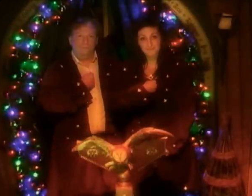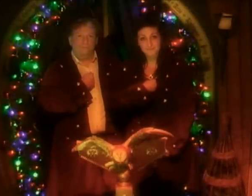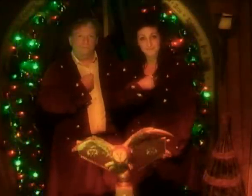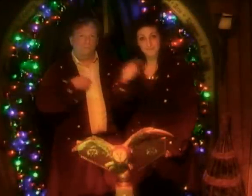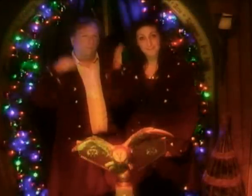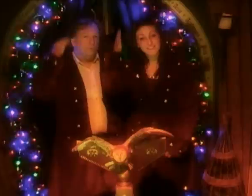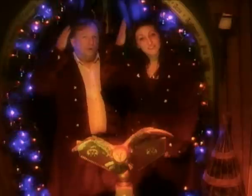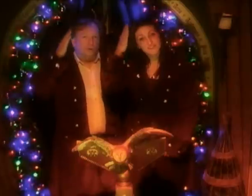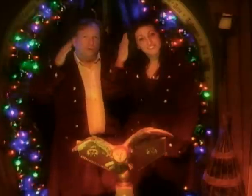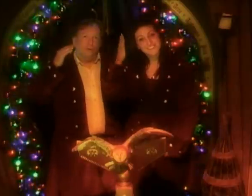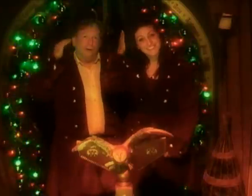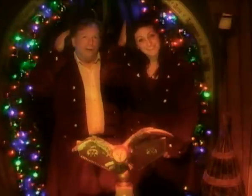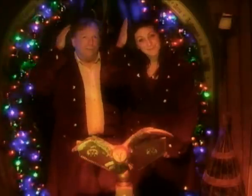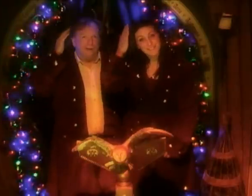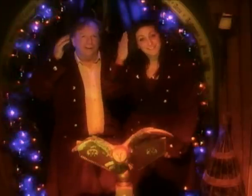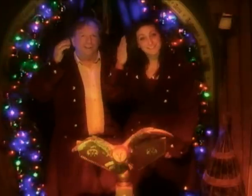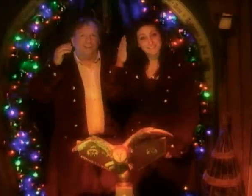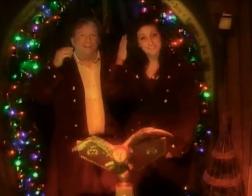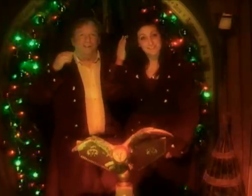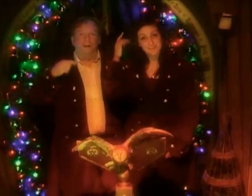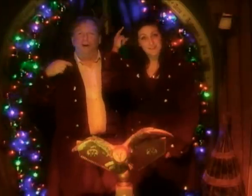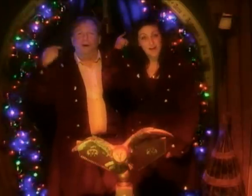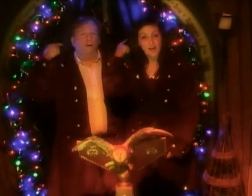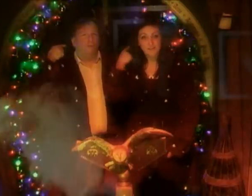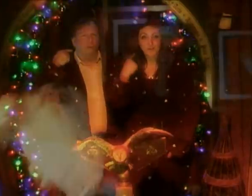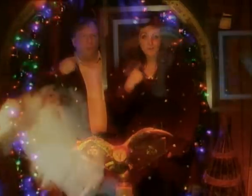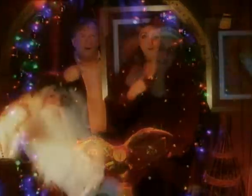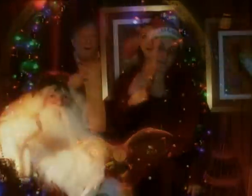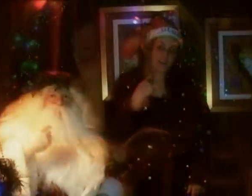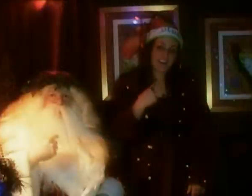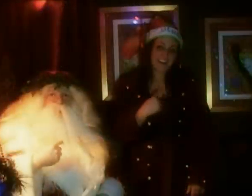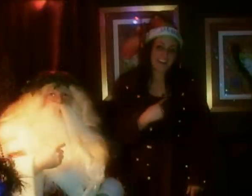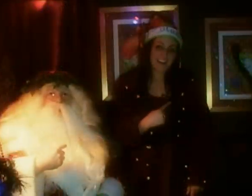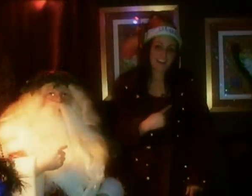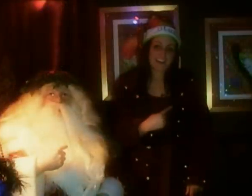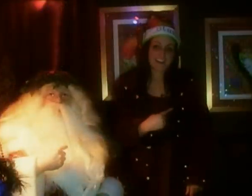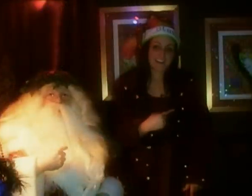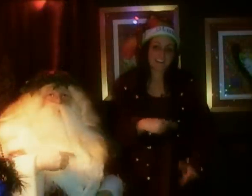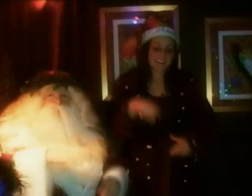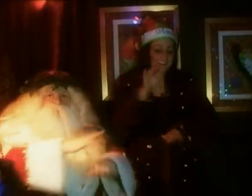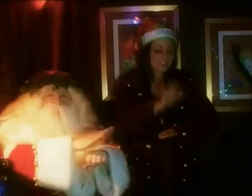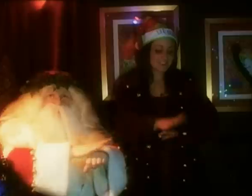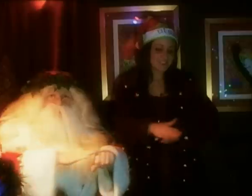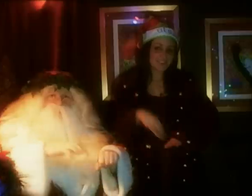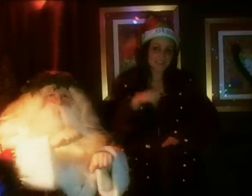I'm dreaming of a white Christmas